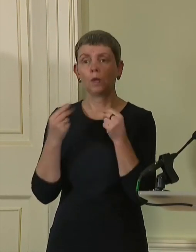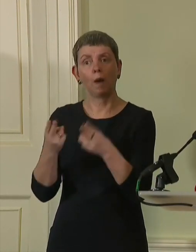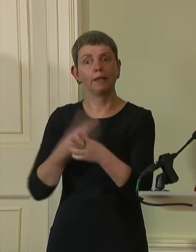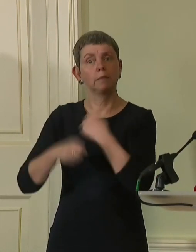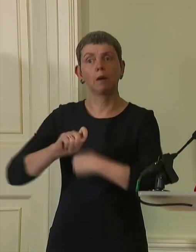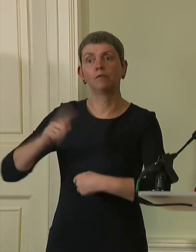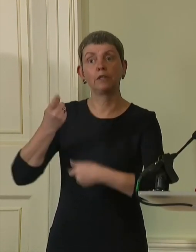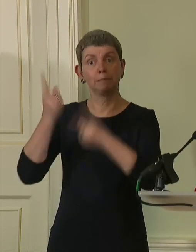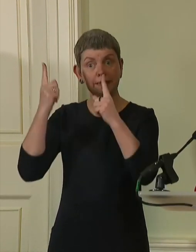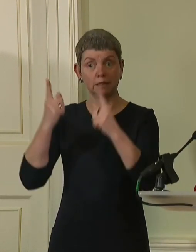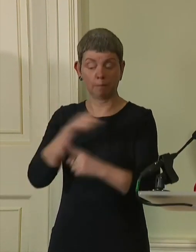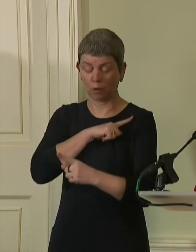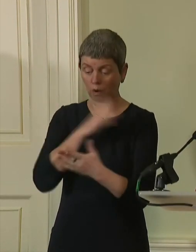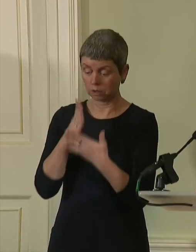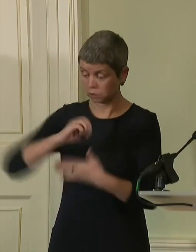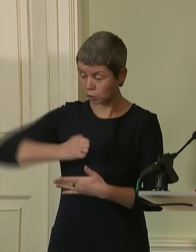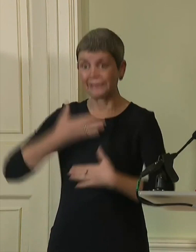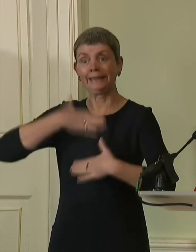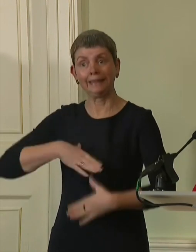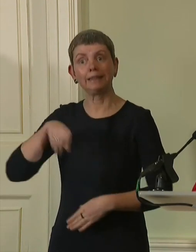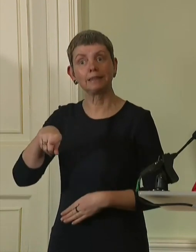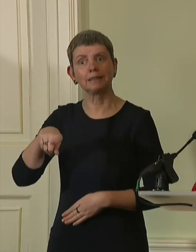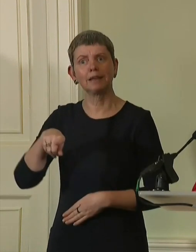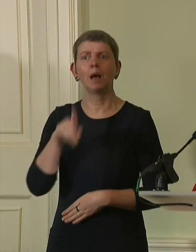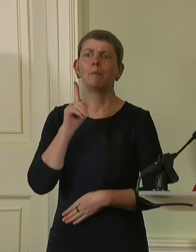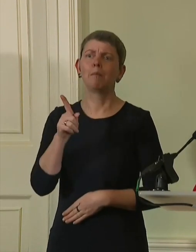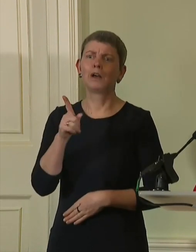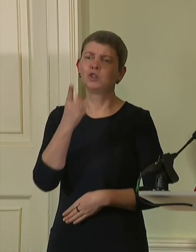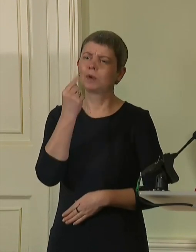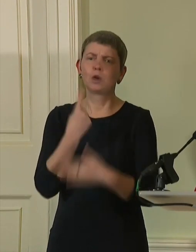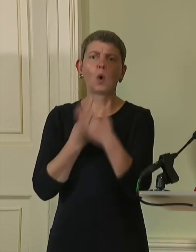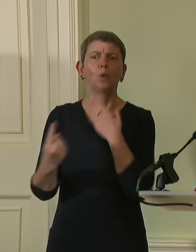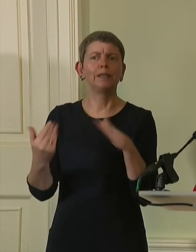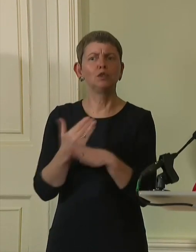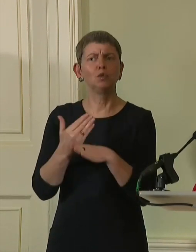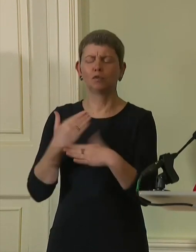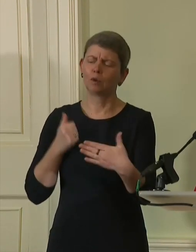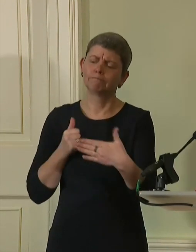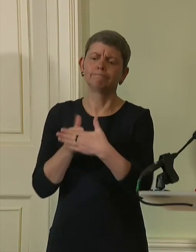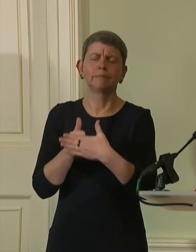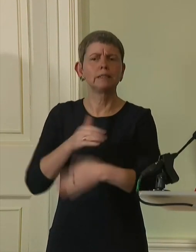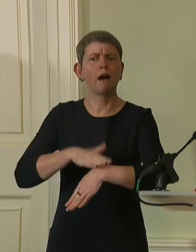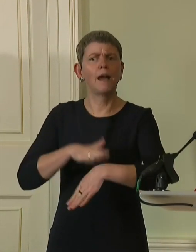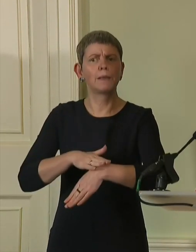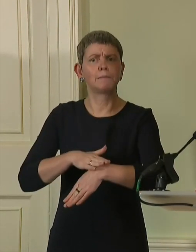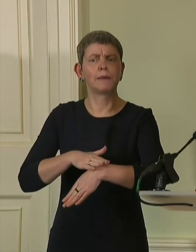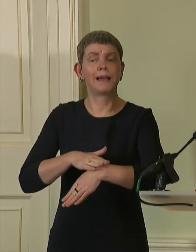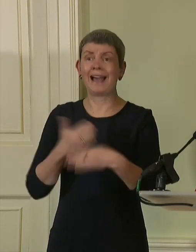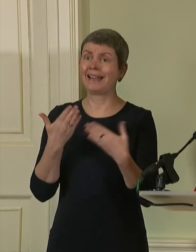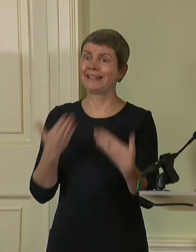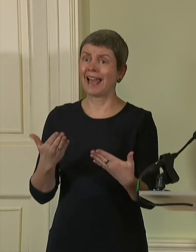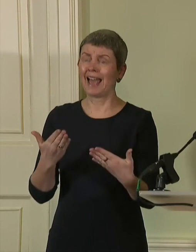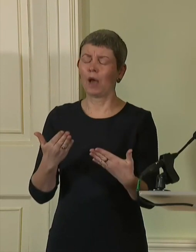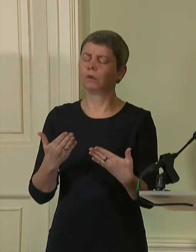country deserves nothing less but in truth that can only be done by anyone for so long. For me it is now in danger